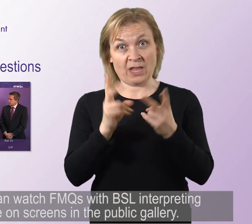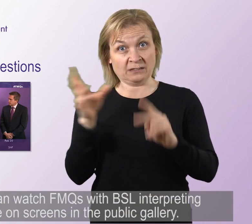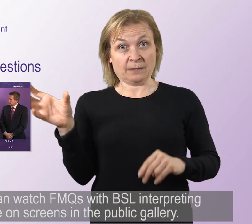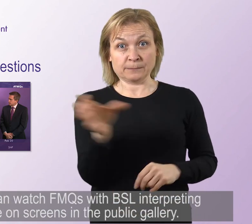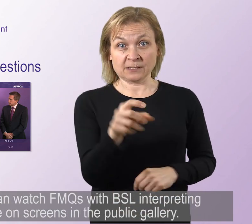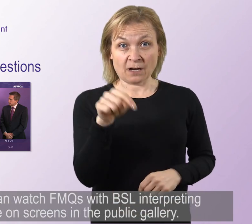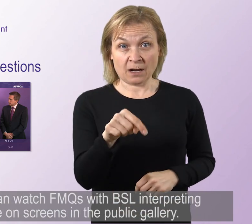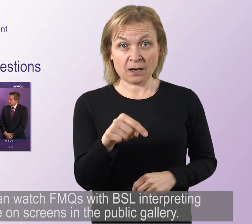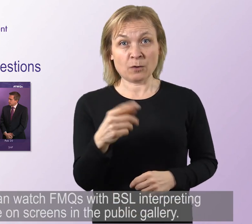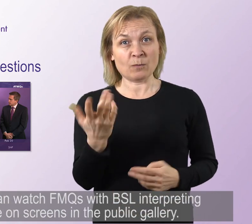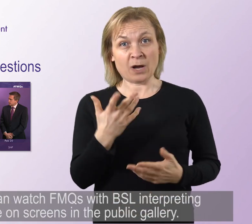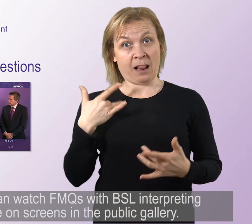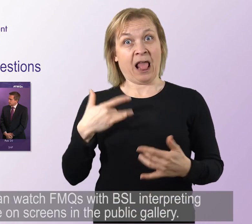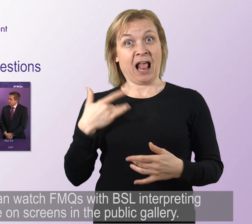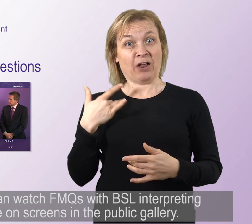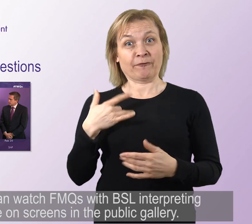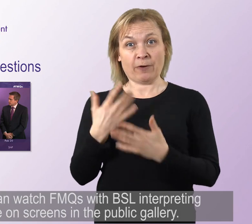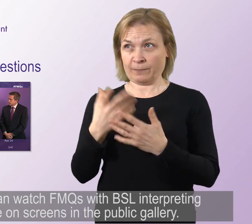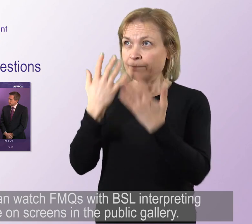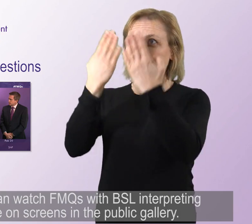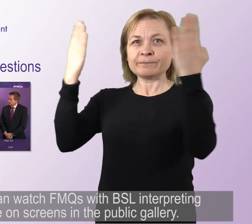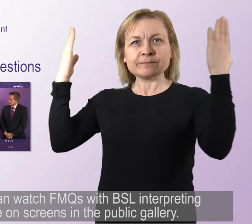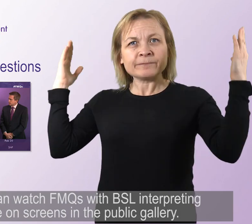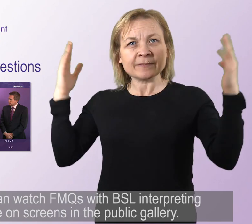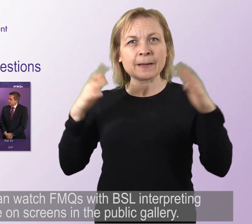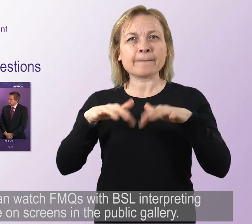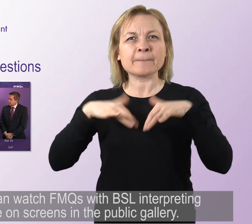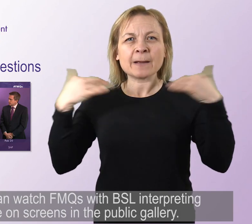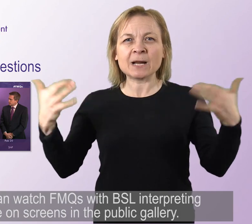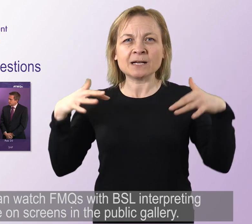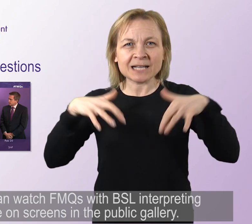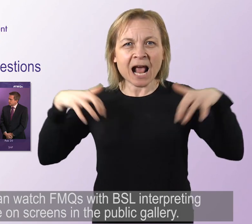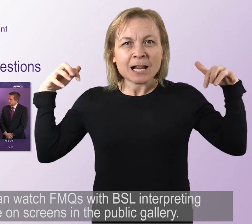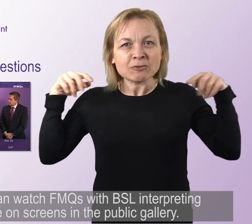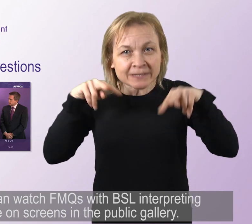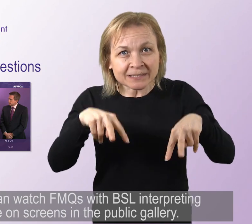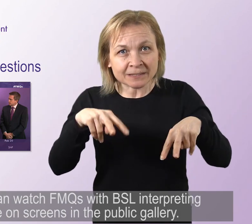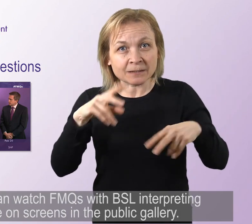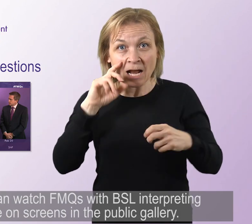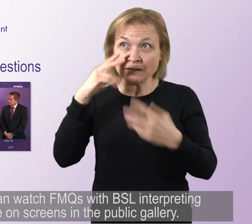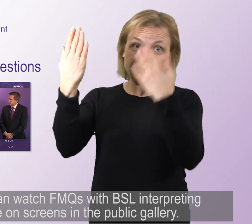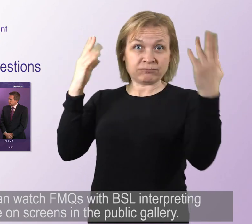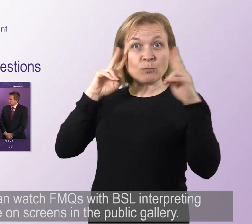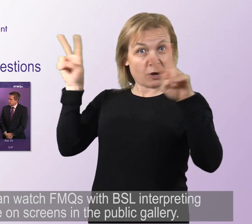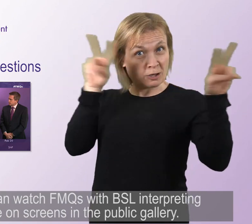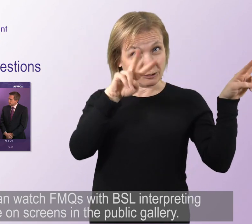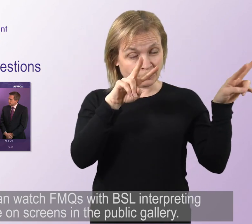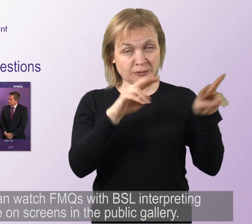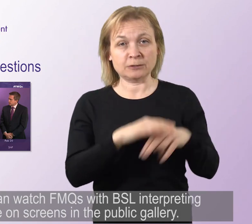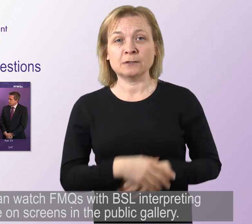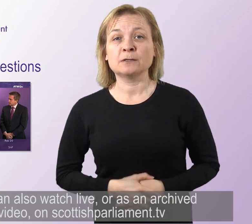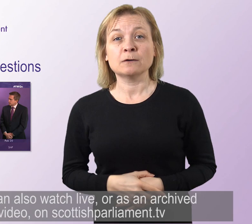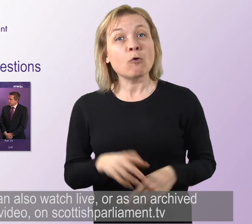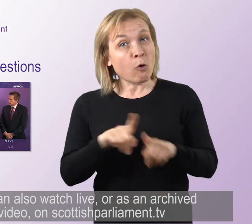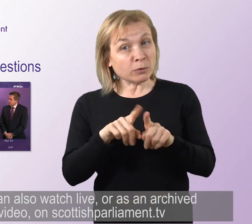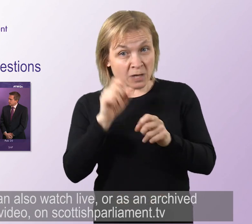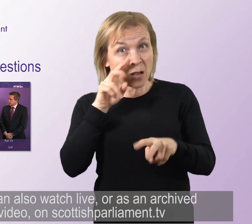FMQs with BSL interpreting live on screens in the public gallery. You can also watch